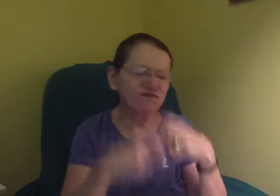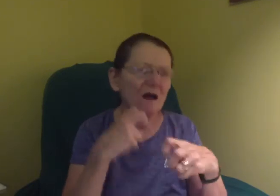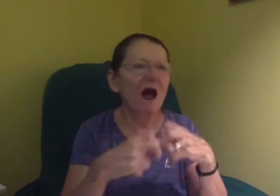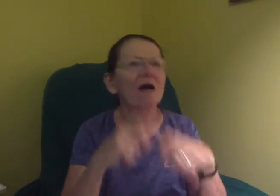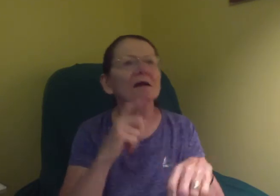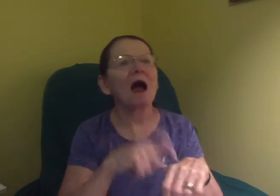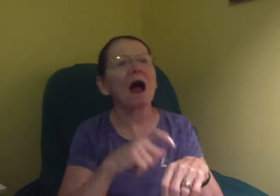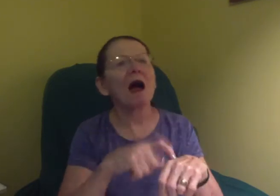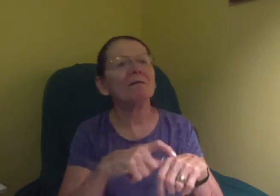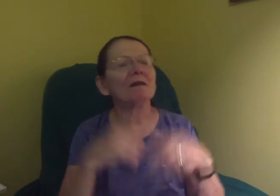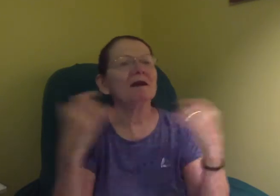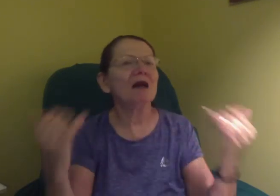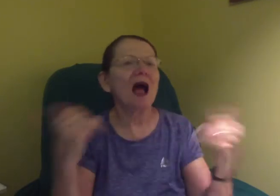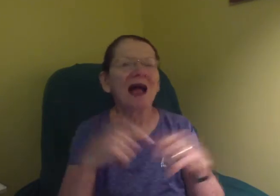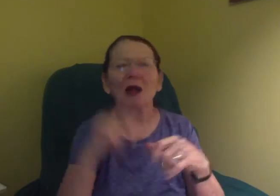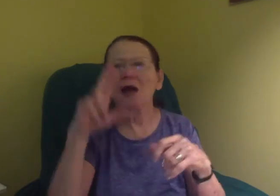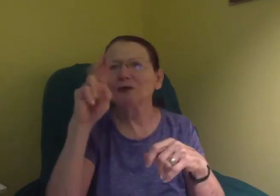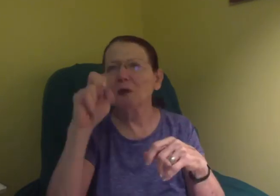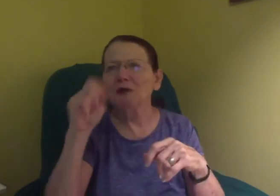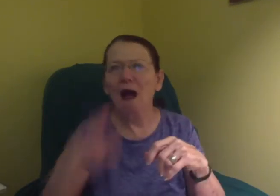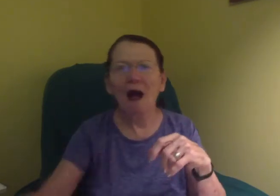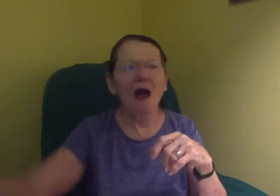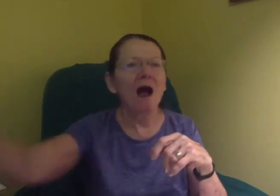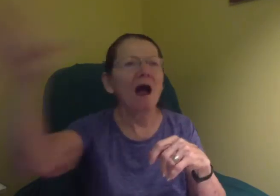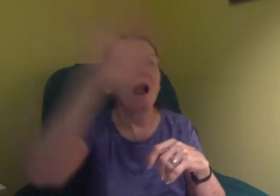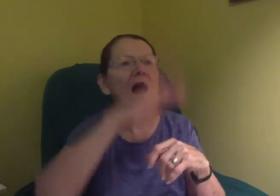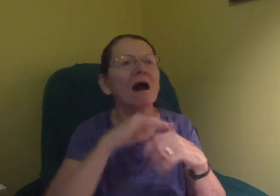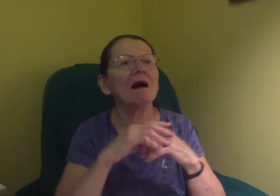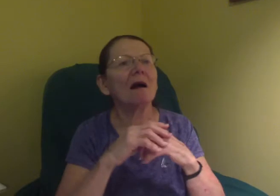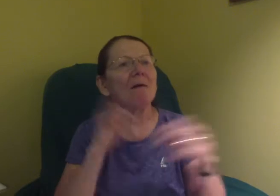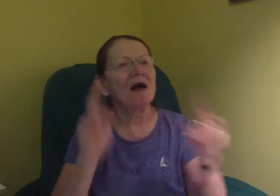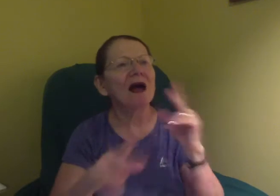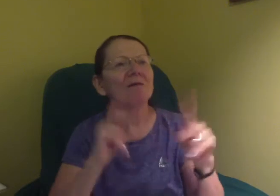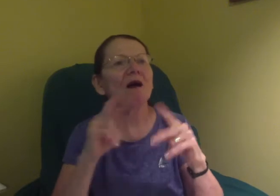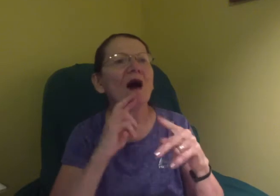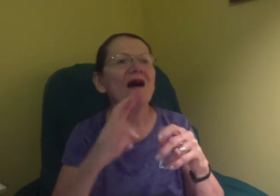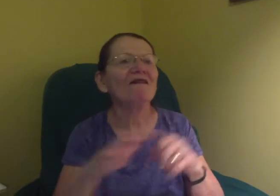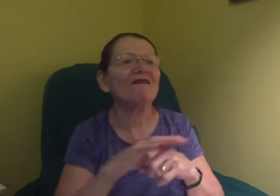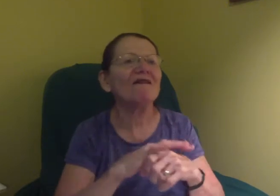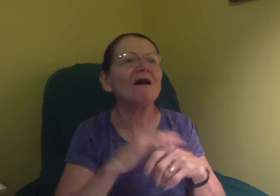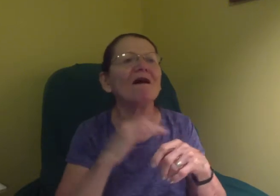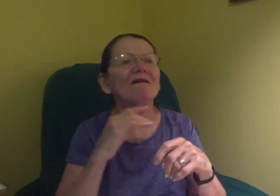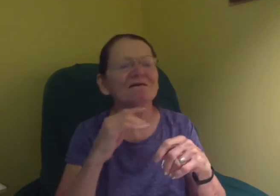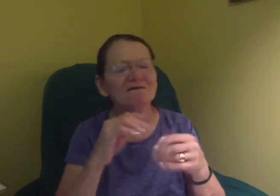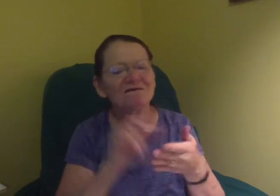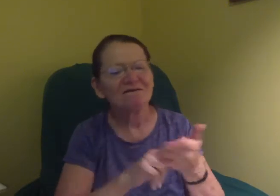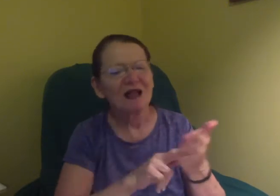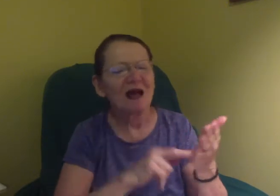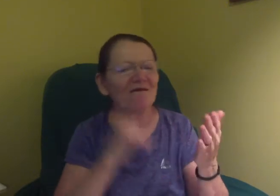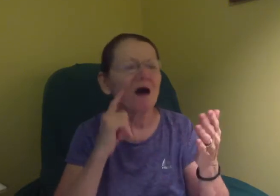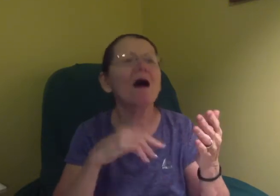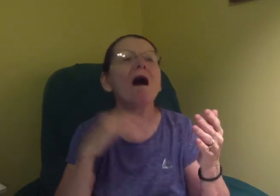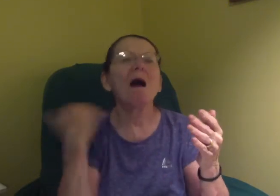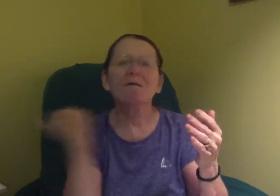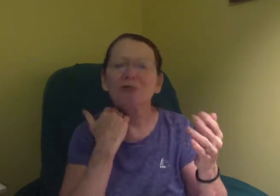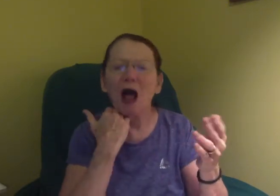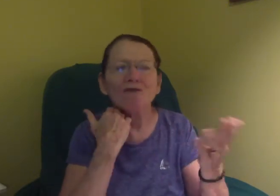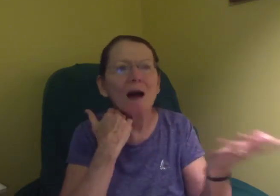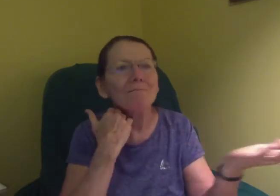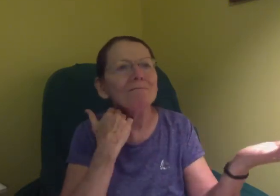I was about to find out if I had my family,